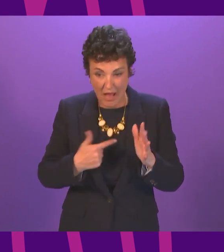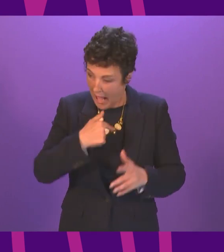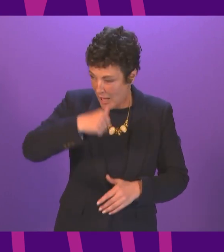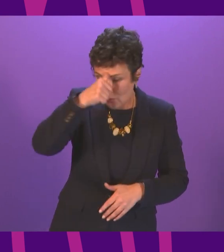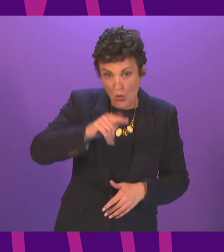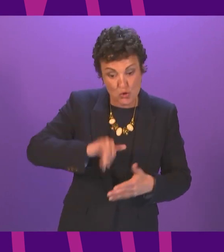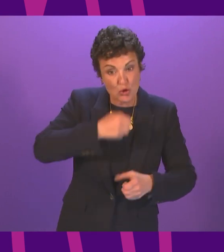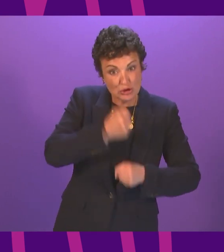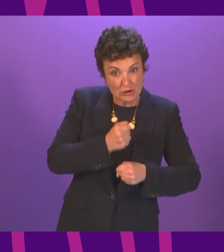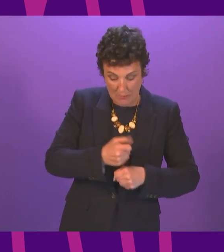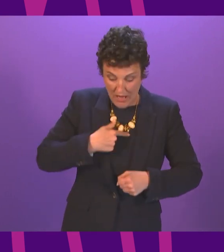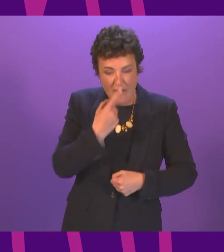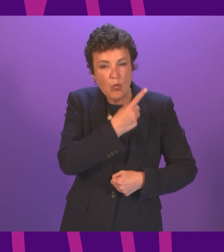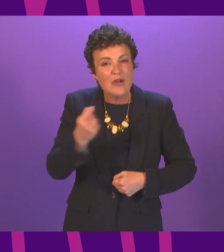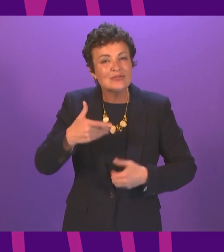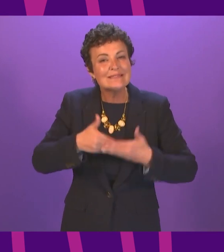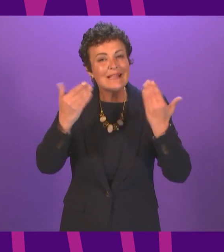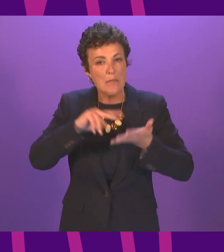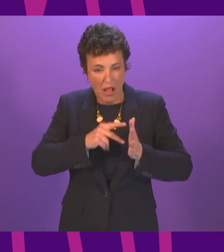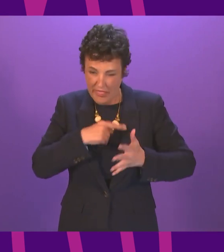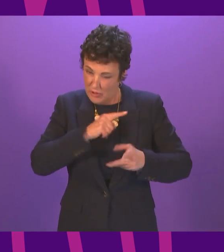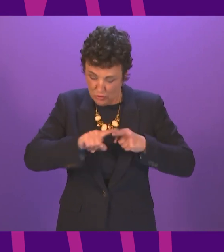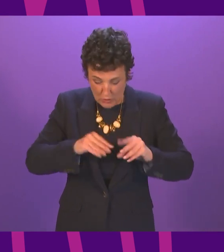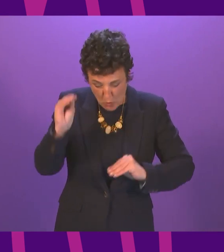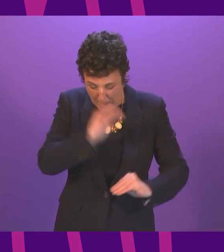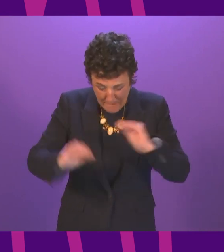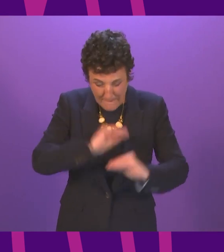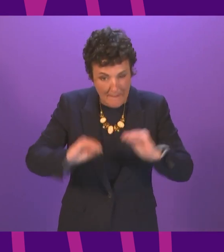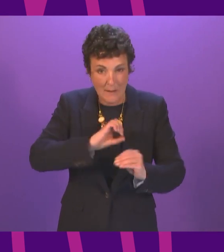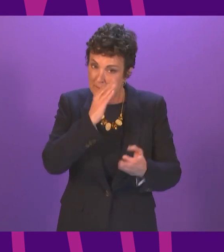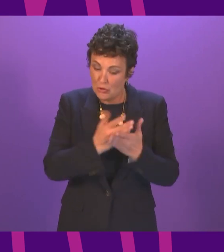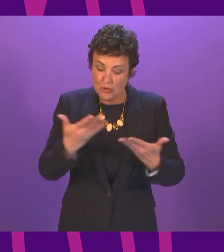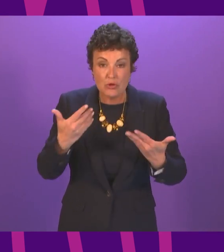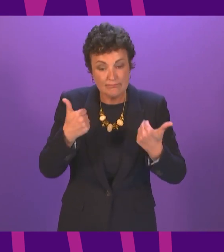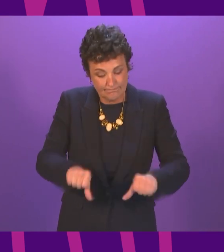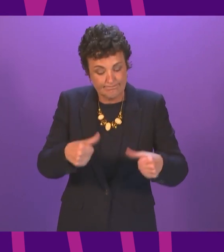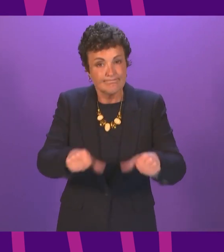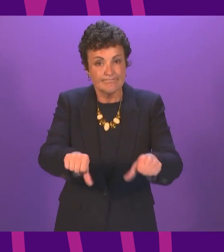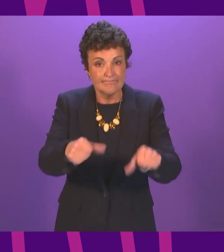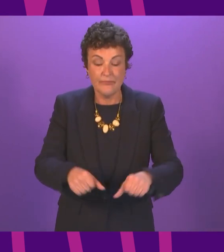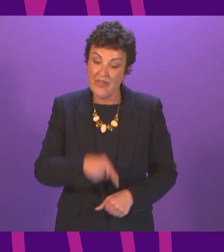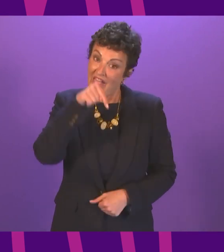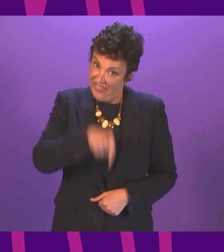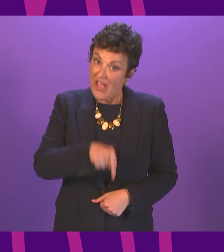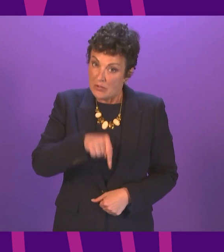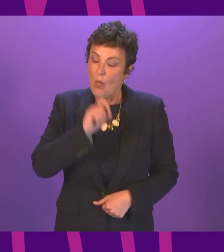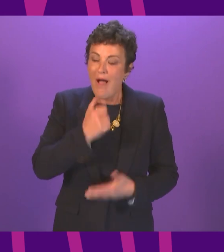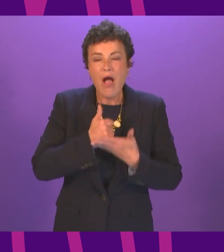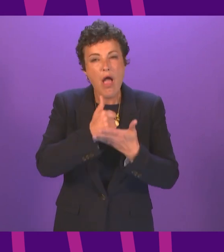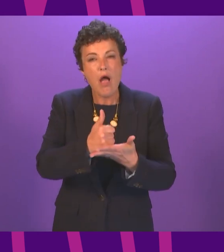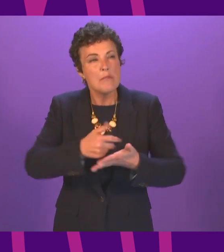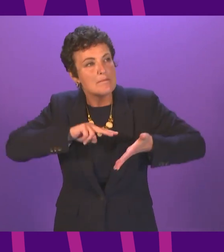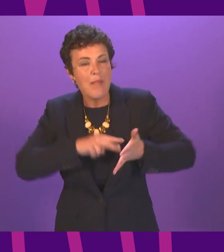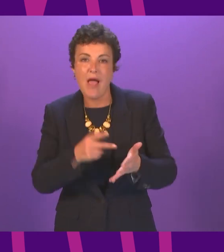our 100 day plan The commitment outlined there will provide great foundations for going forward